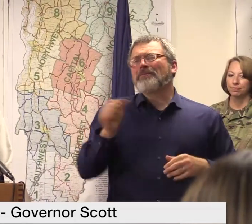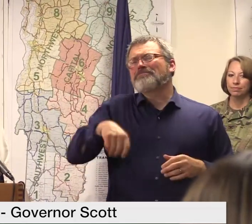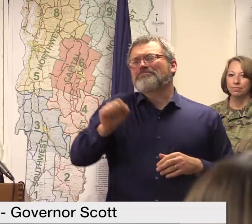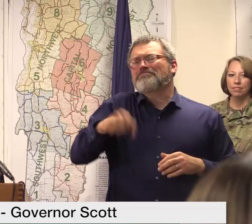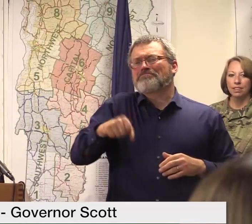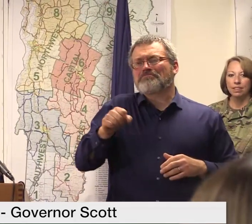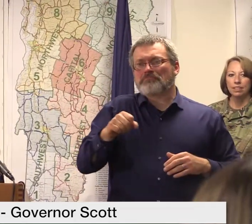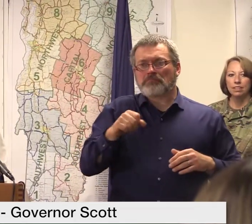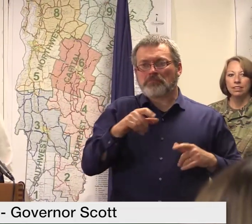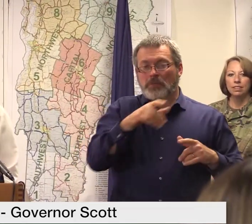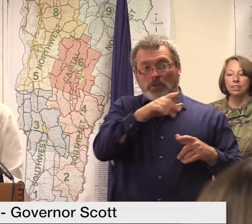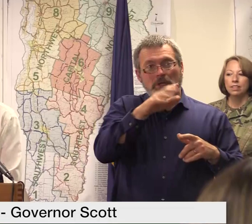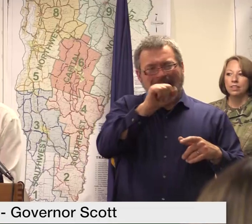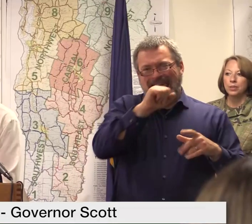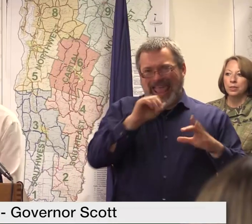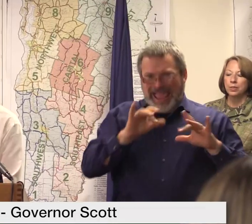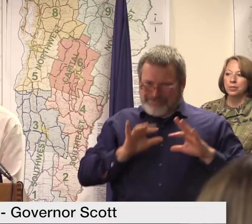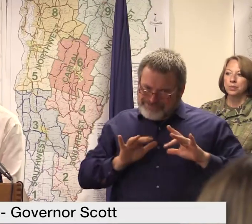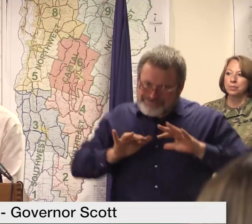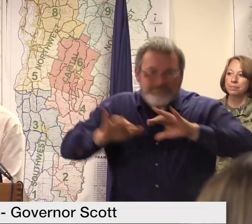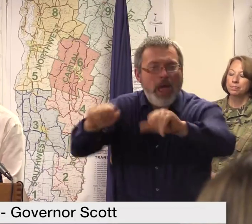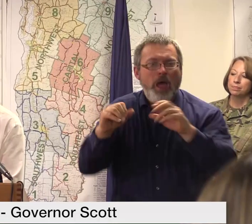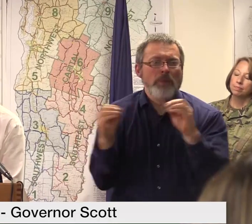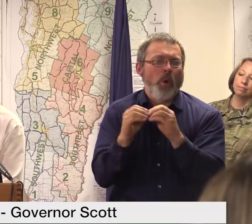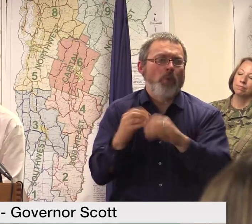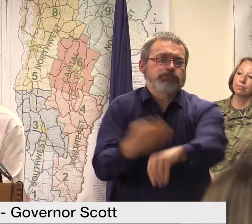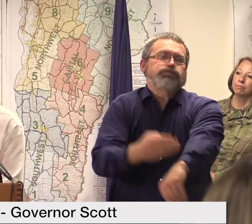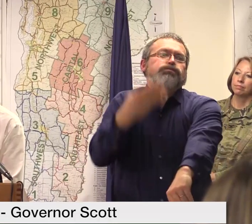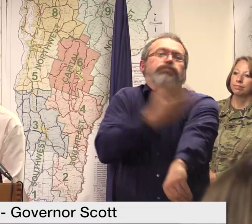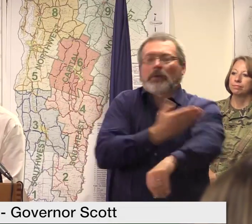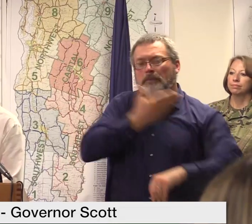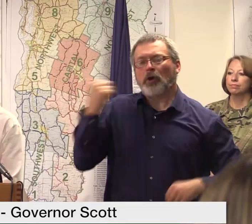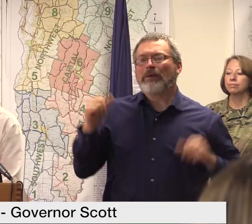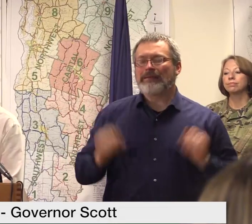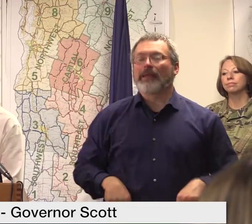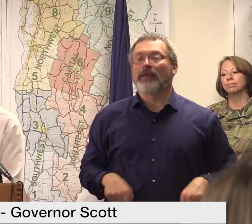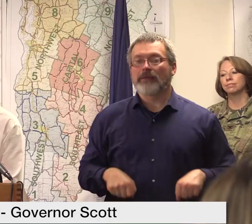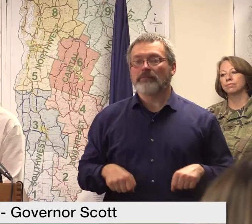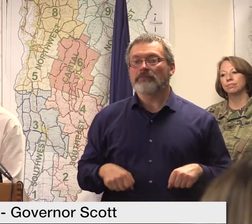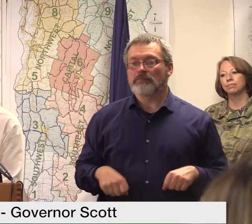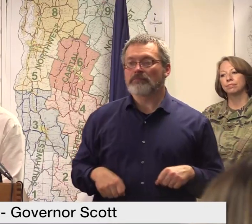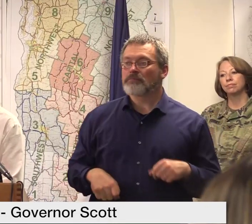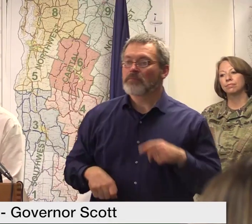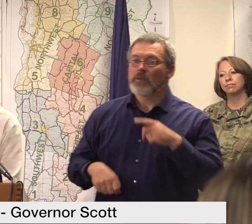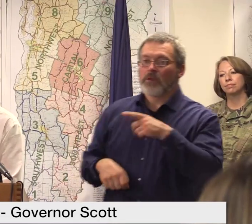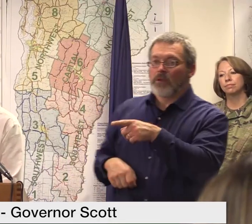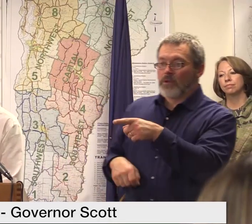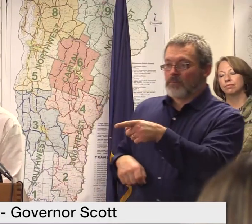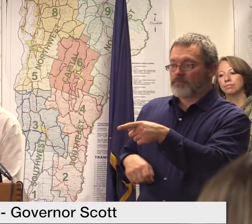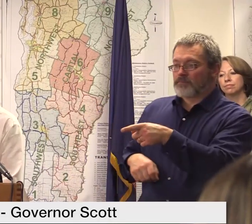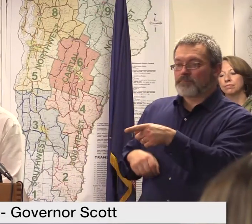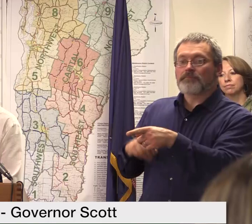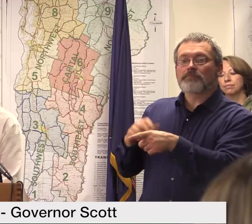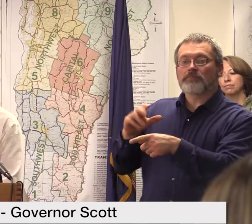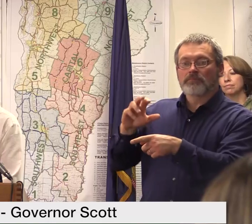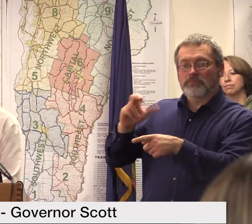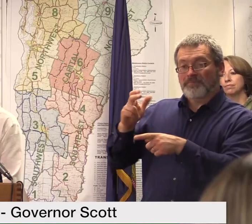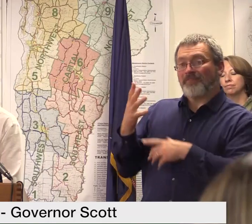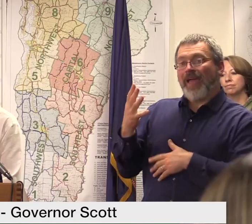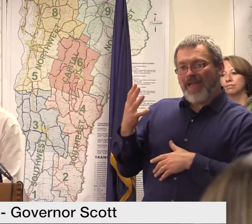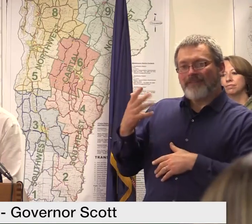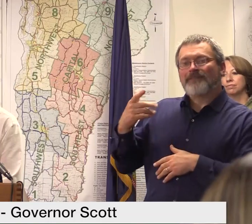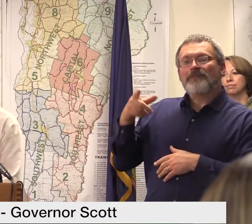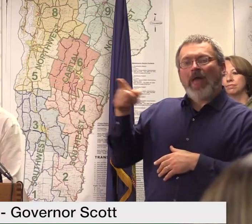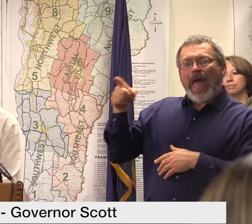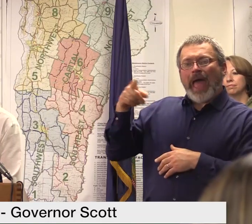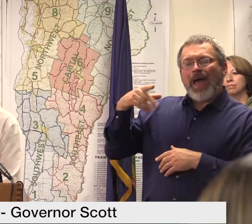governor I'd like to talk about post offices and schools the Montpelier Post Office had the same